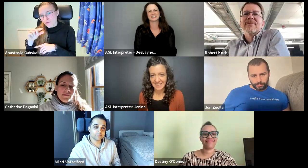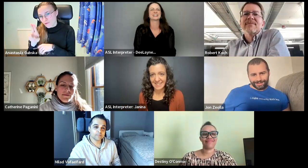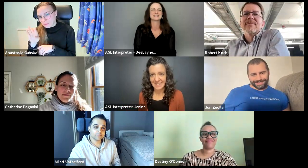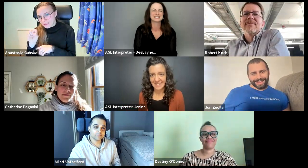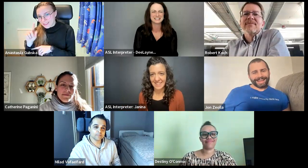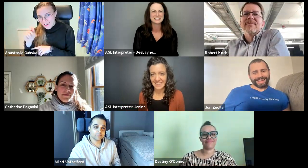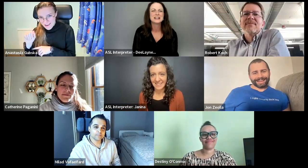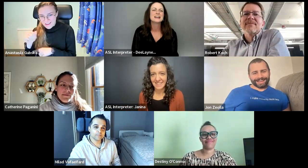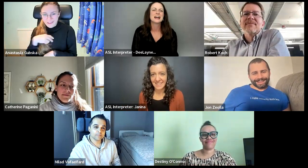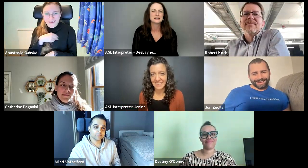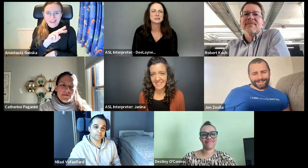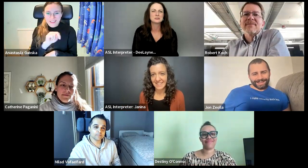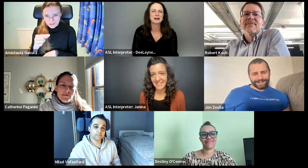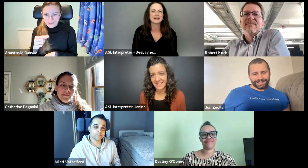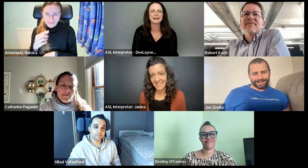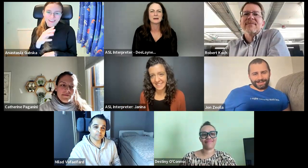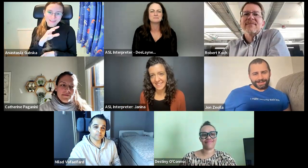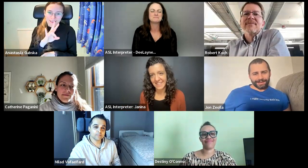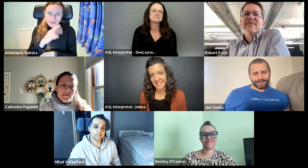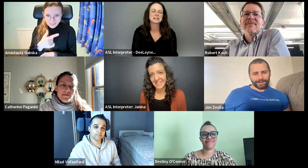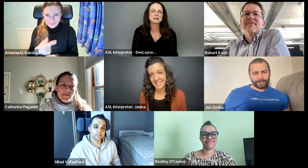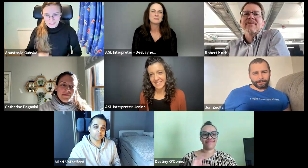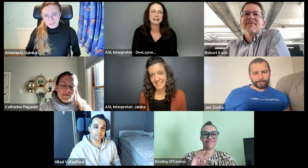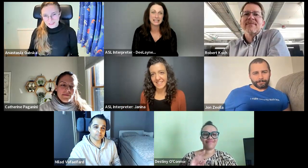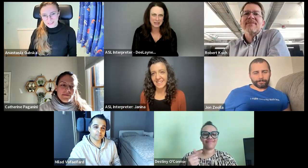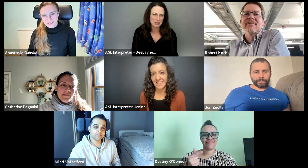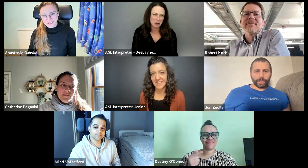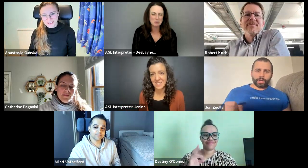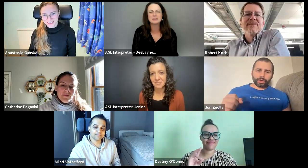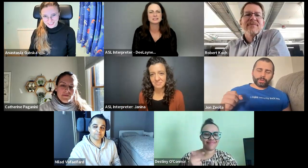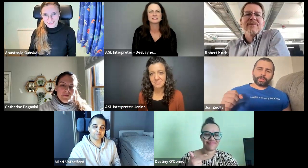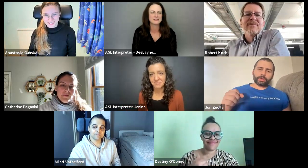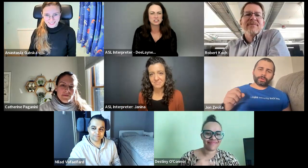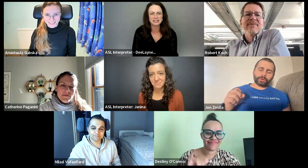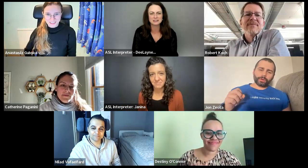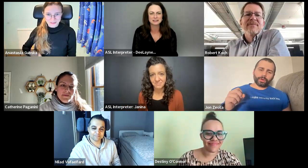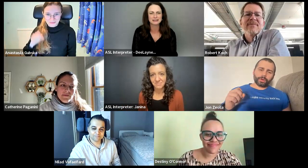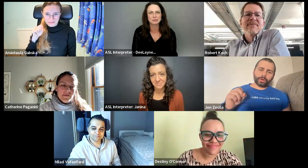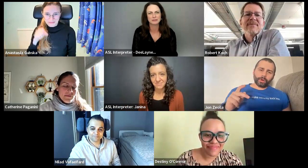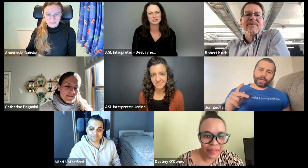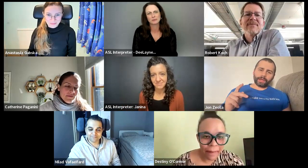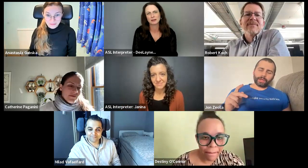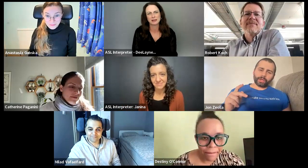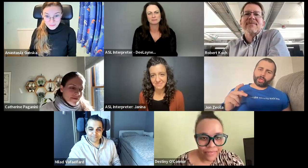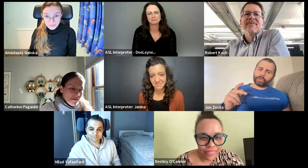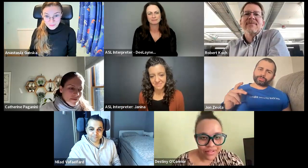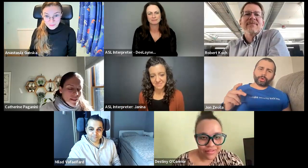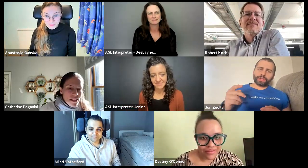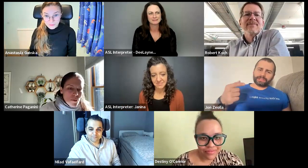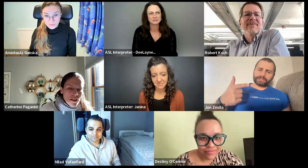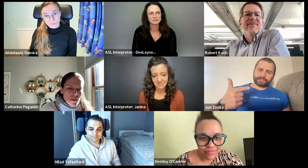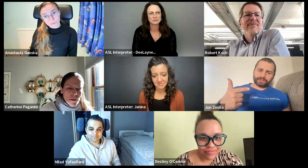of the other letters and, and use my, um, my nickname at home, but so seven G is just like the abbreviation for my name.